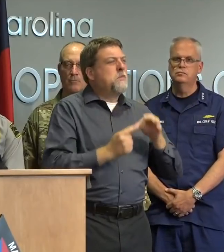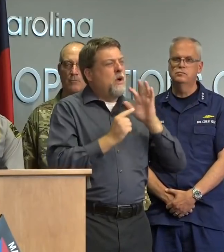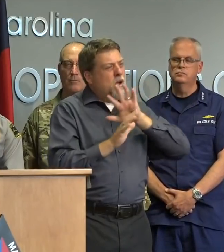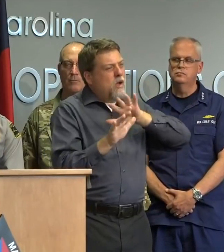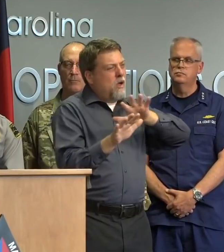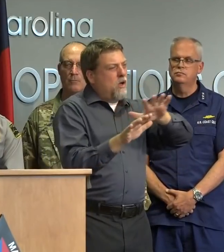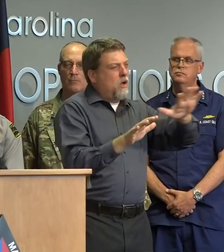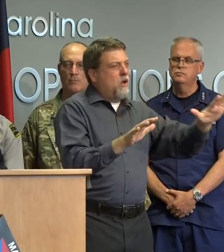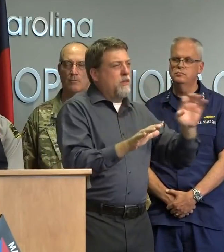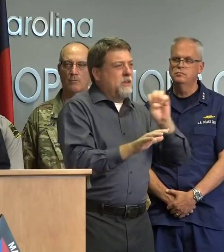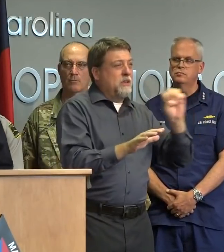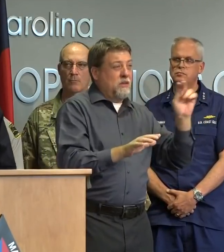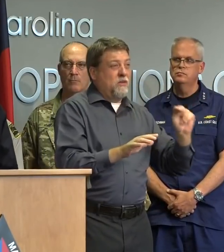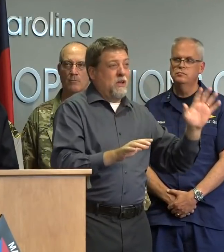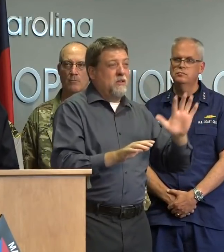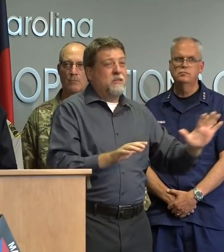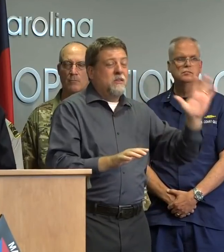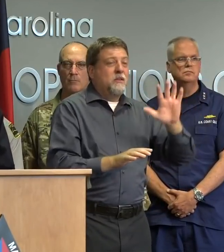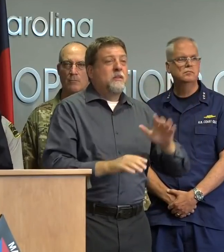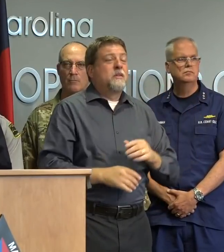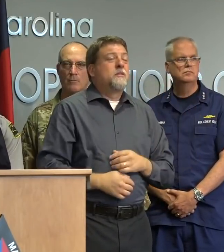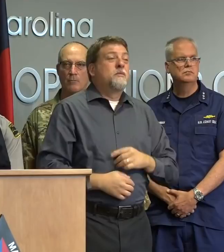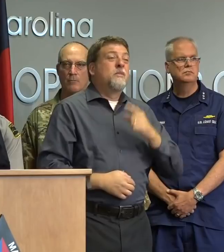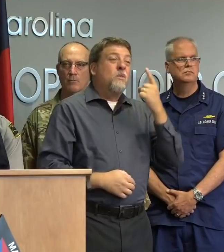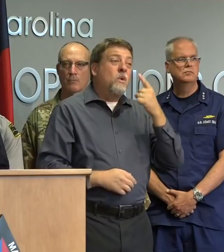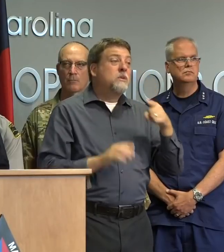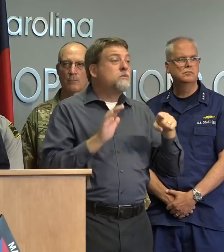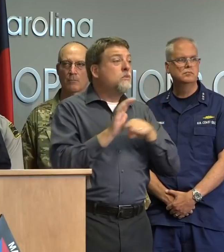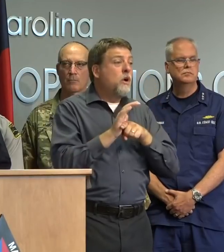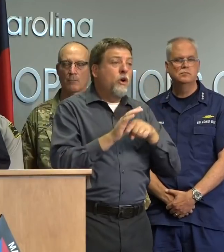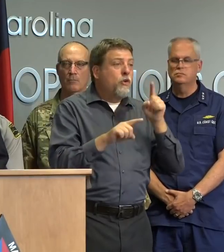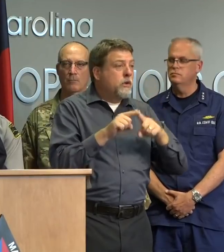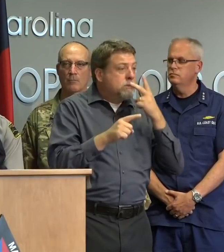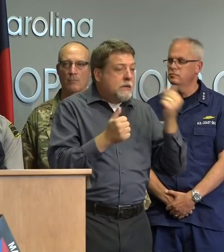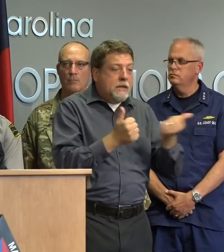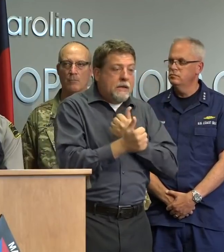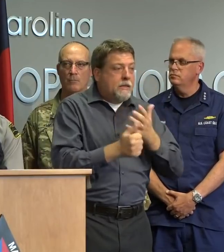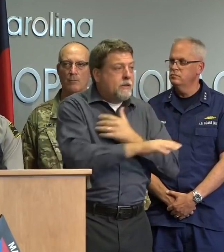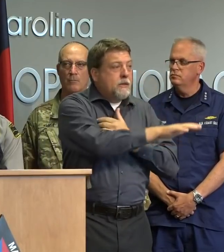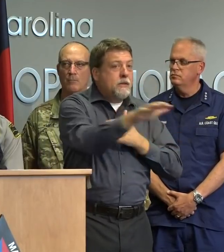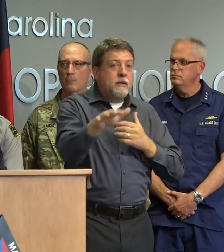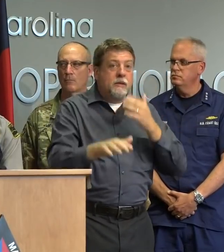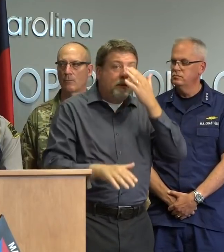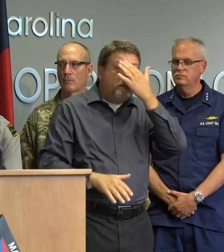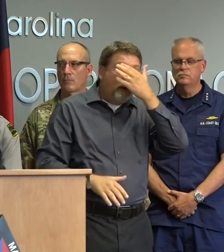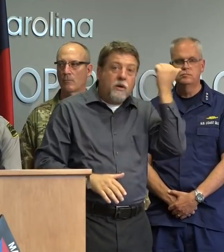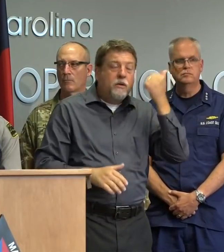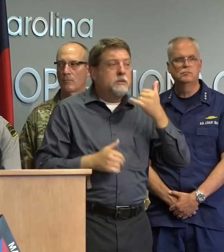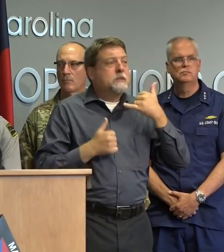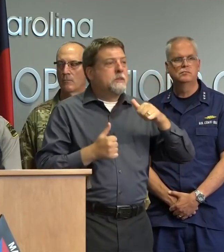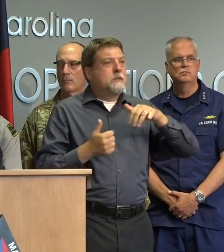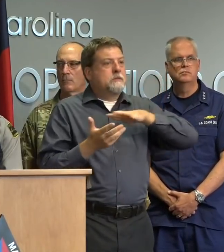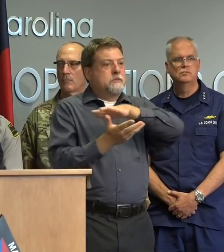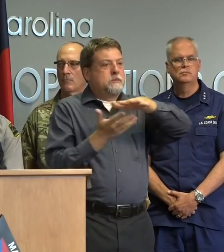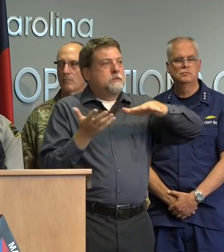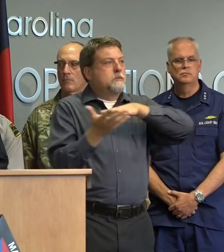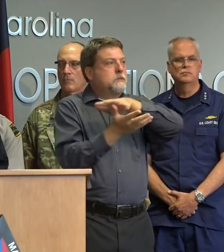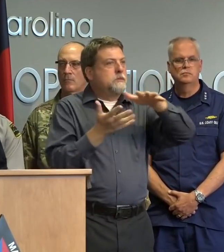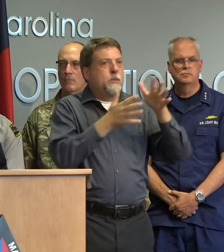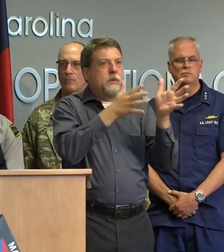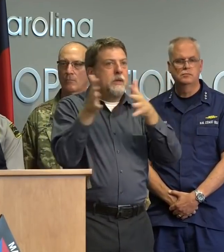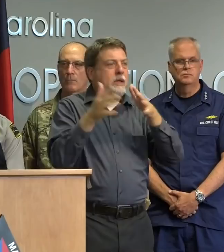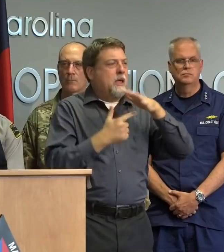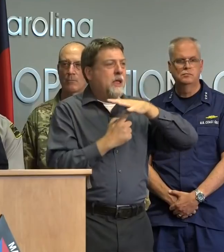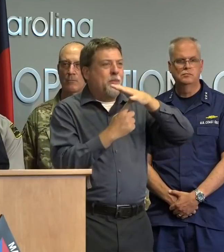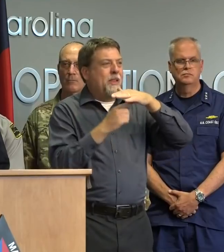Carolina the weather prevented us from seeing everything because the storm is still with us we